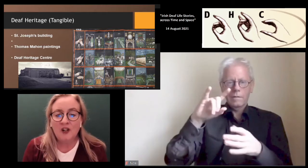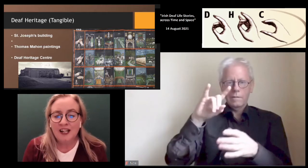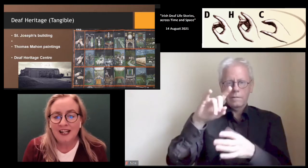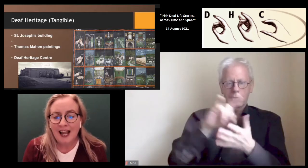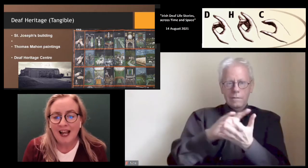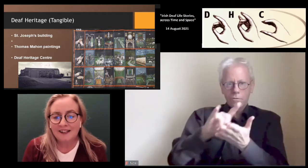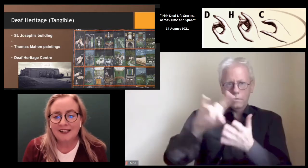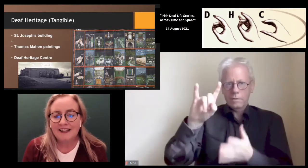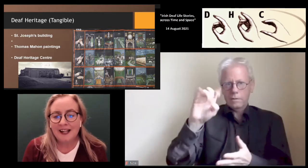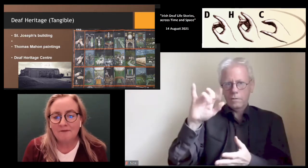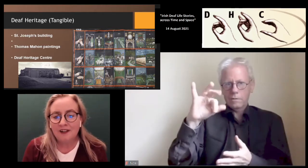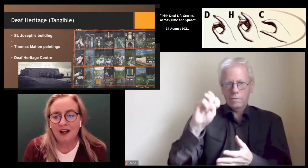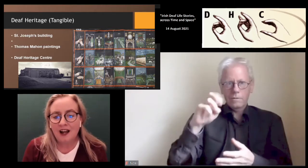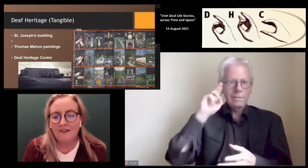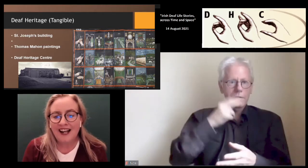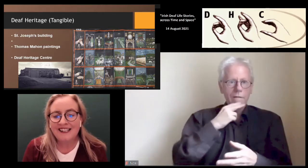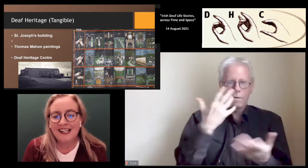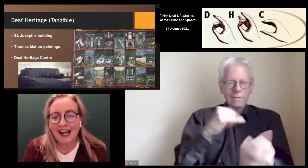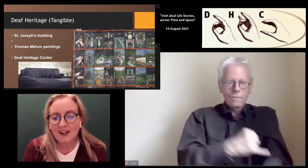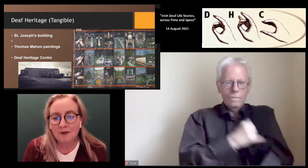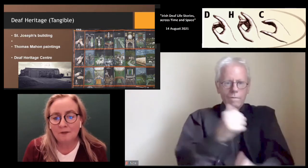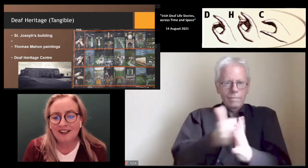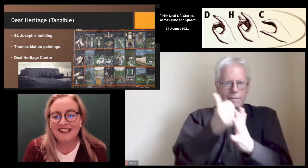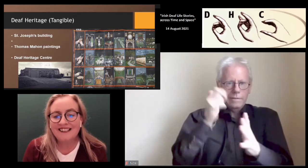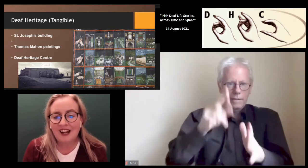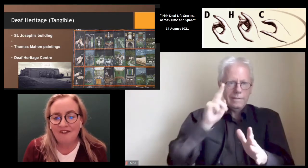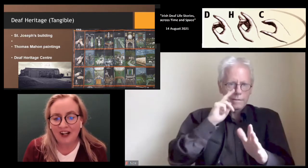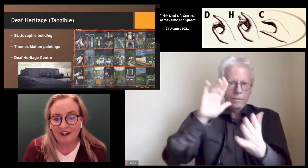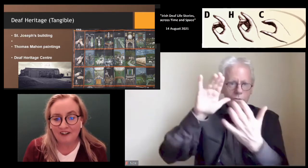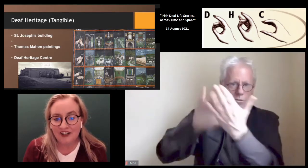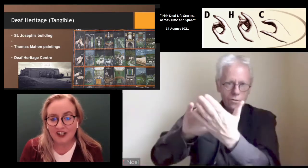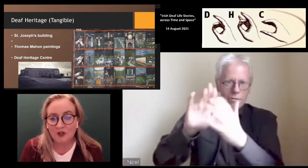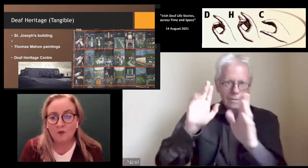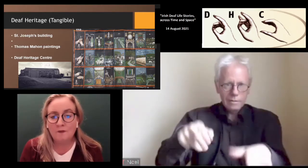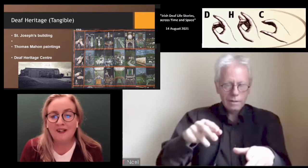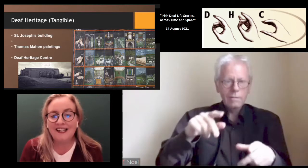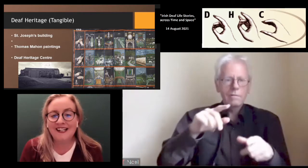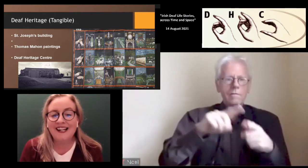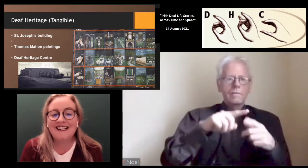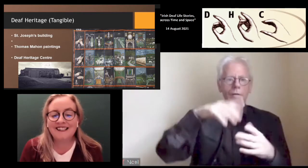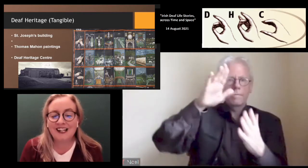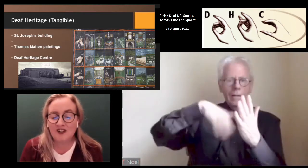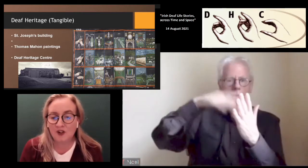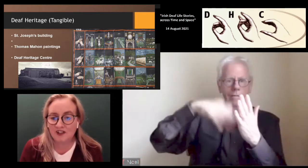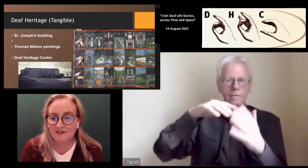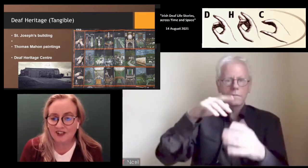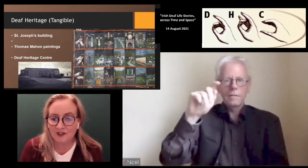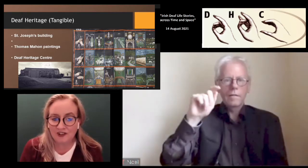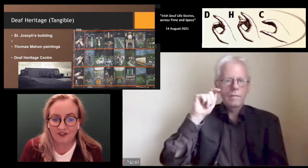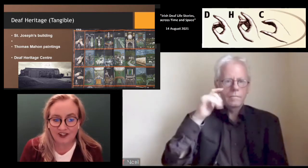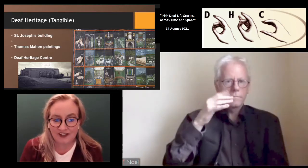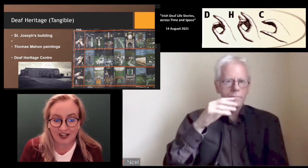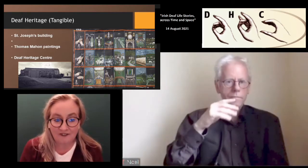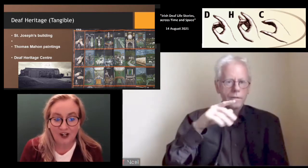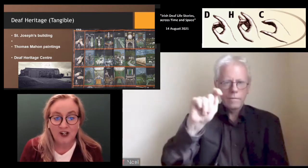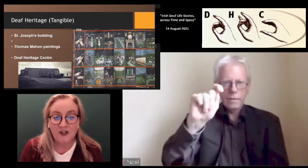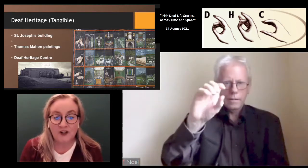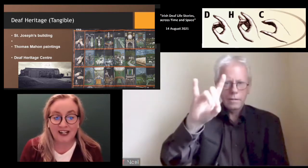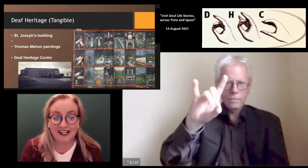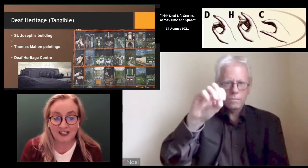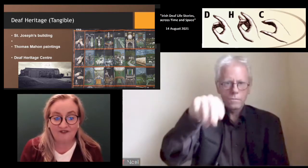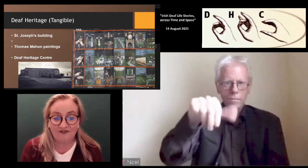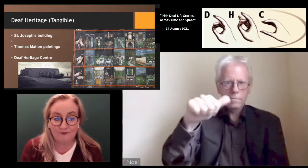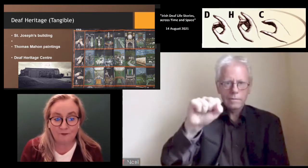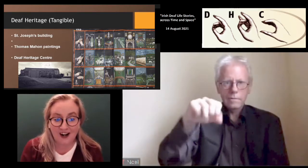So, looking at an example of a tangible death heritage would be St. Joseph's School for the Deaf.